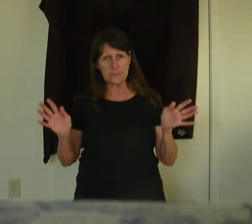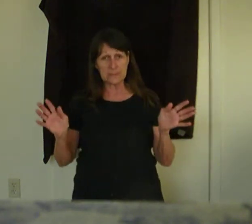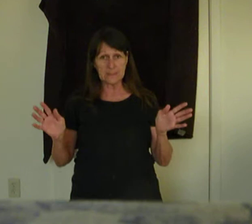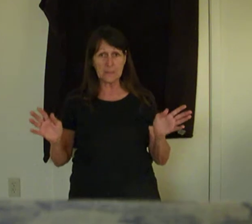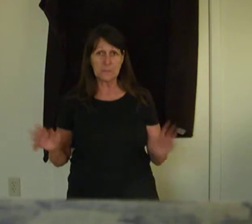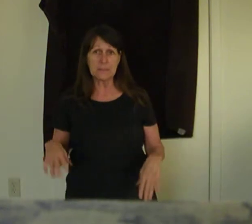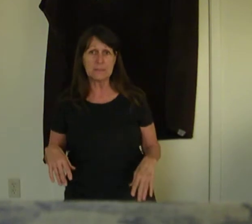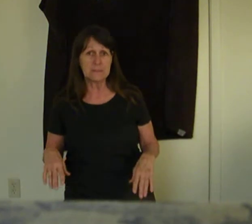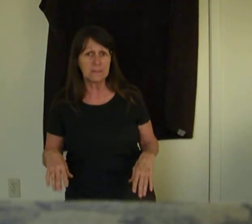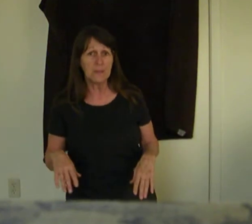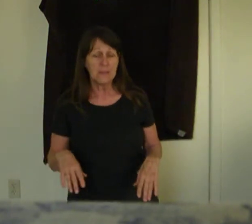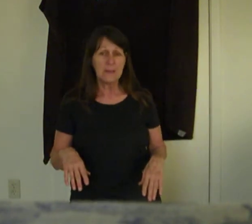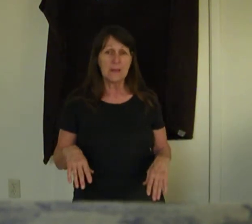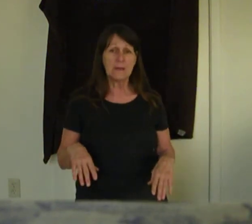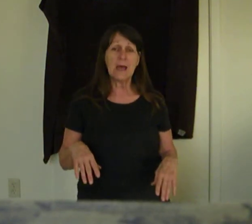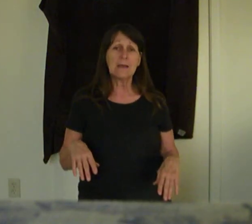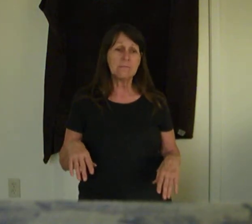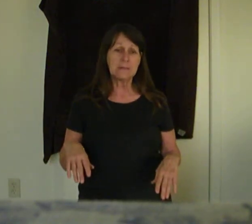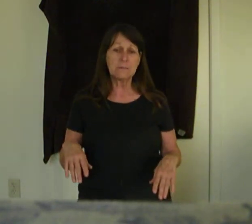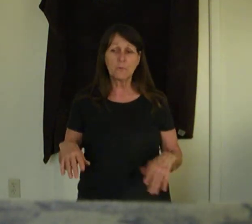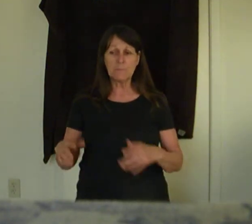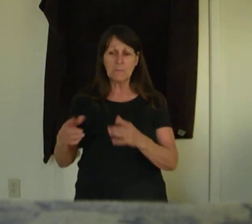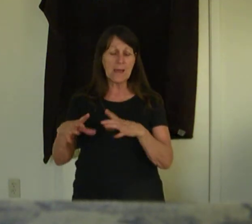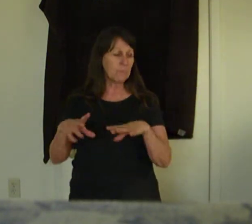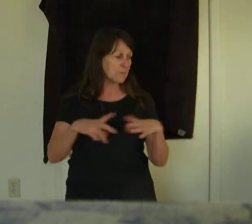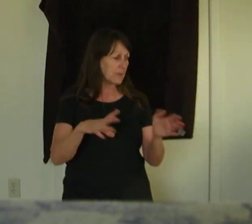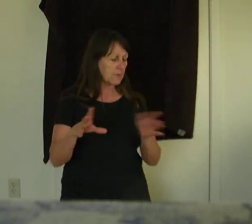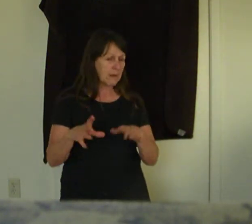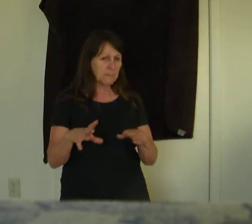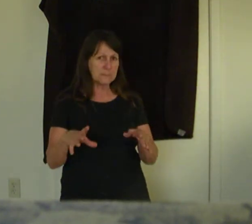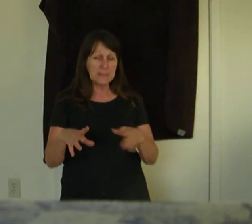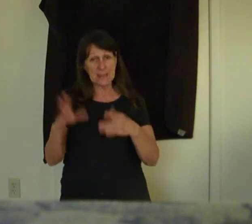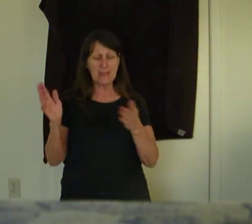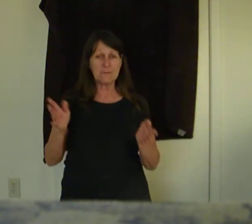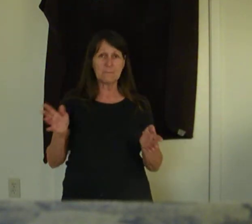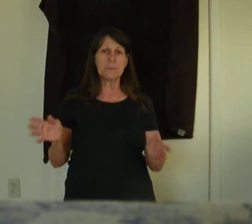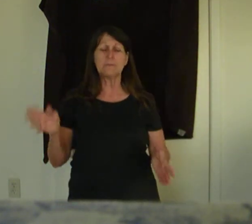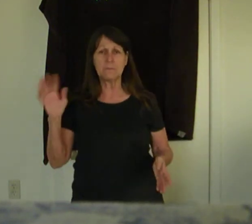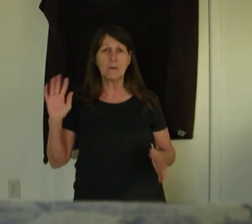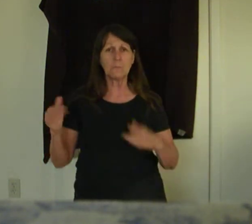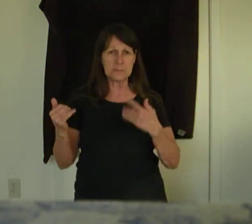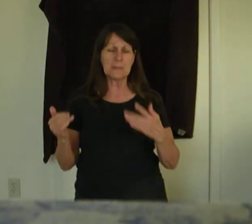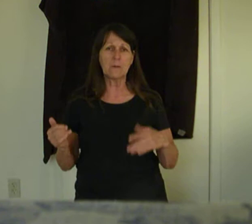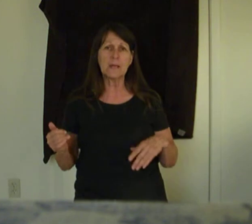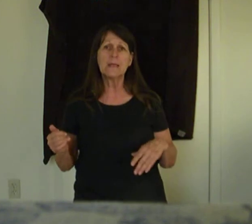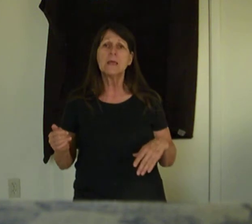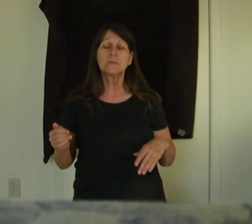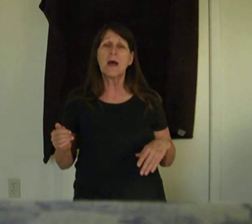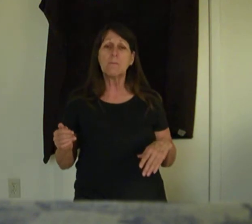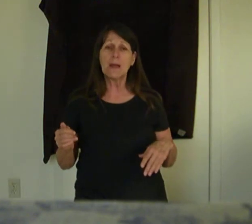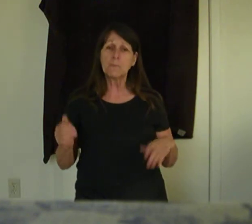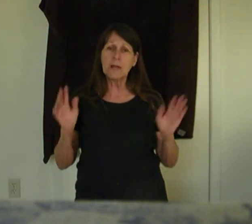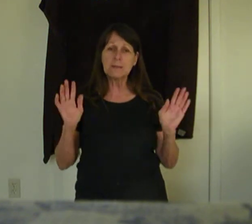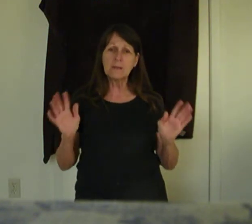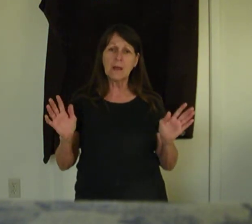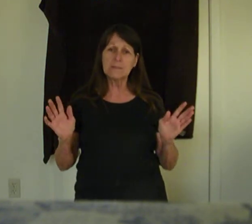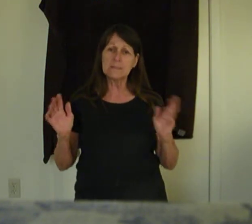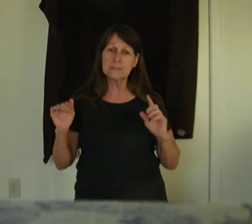it up because I didn't bring my Bible. don't got it right with me. I have it, but not with me. Okay? So I pray to God that this